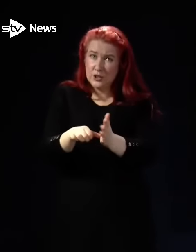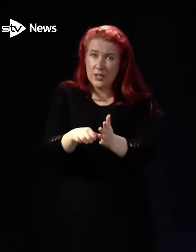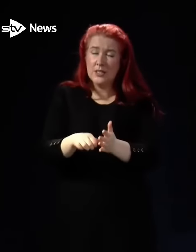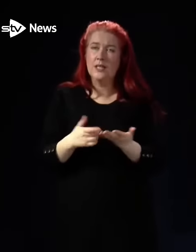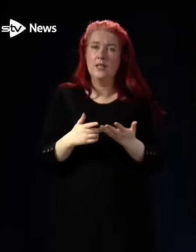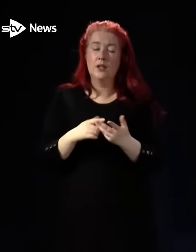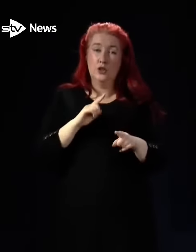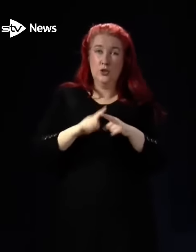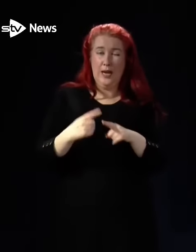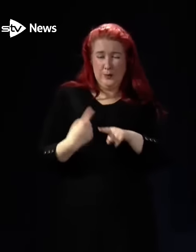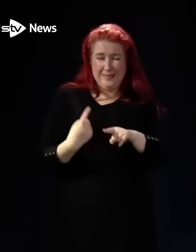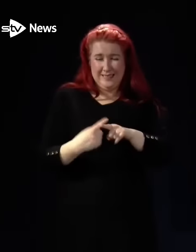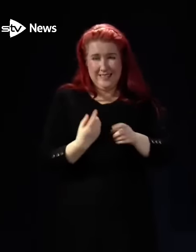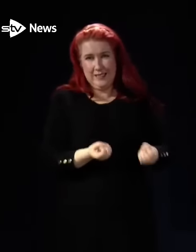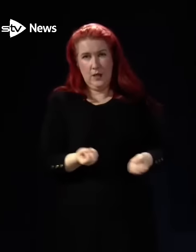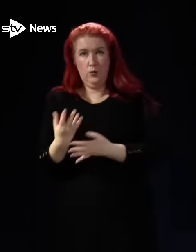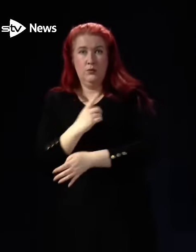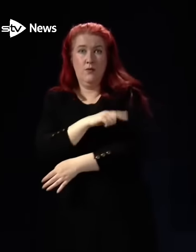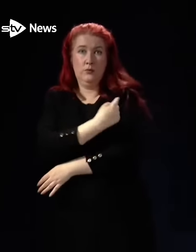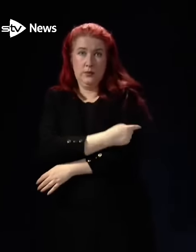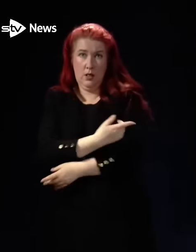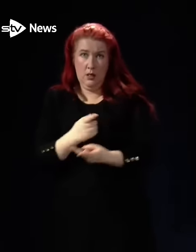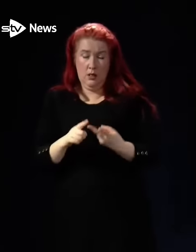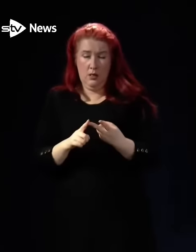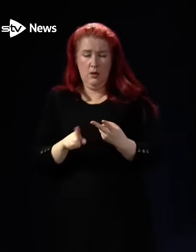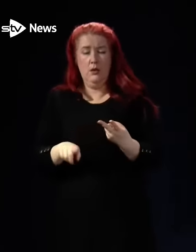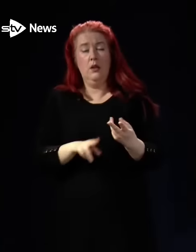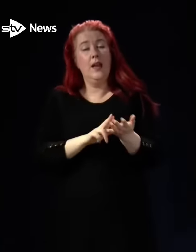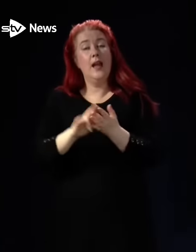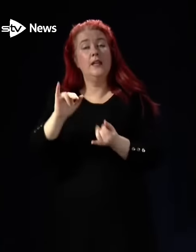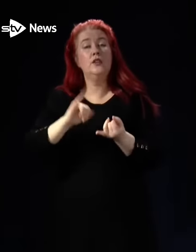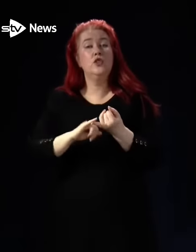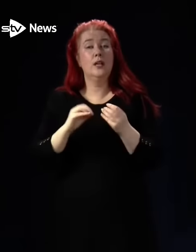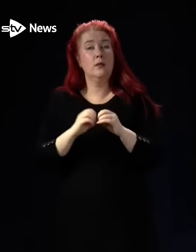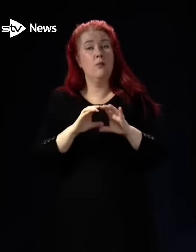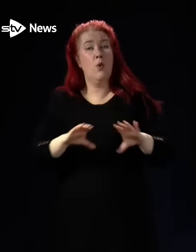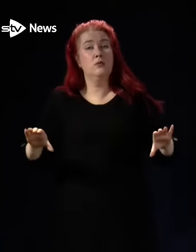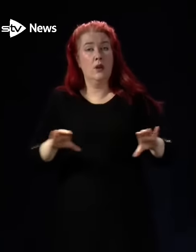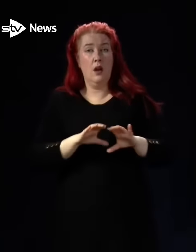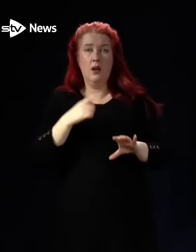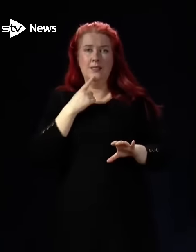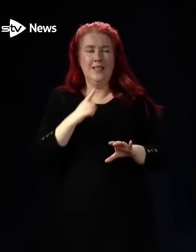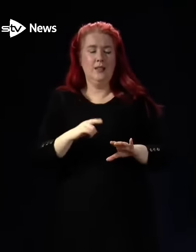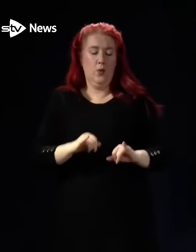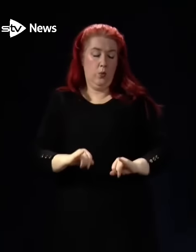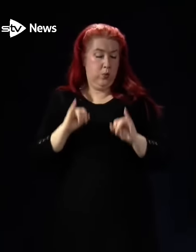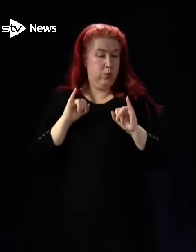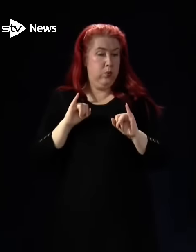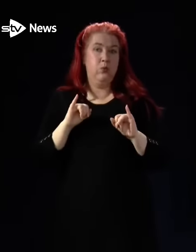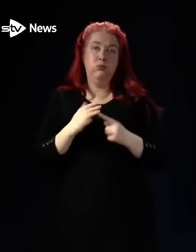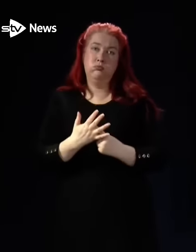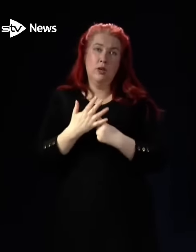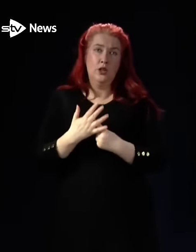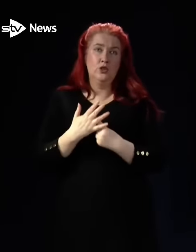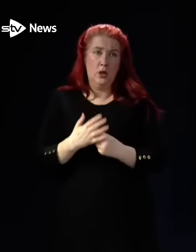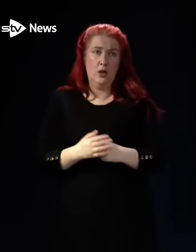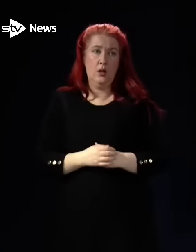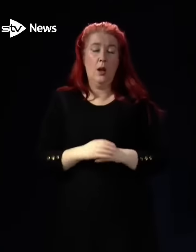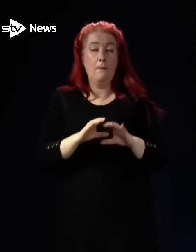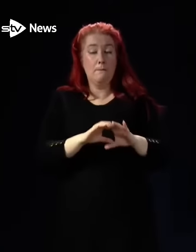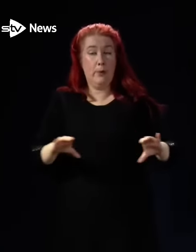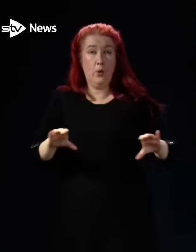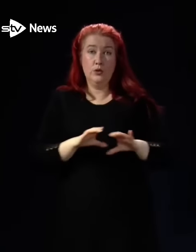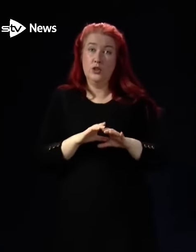discharges. NHS Borders have talked about extreme pressure. Borders General Hospital remains